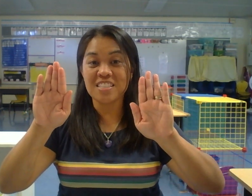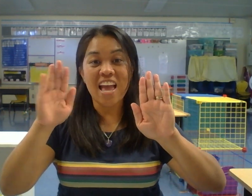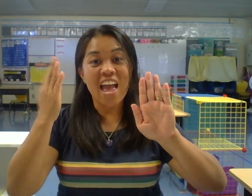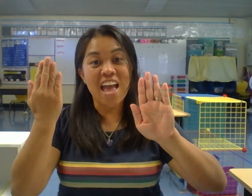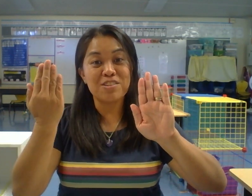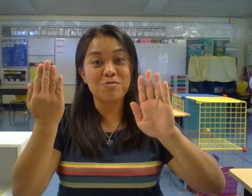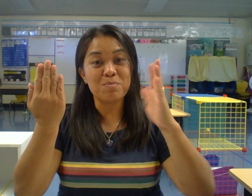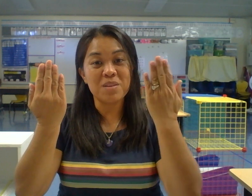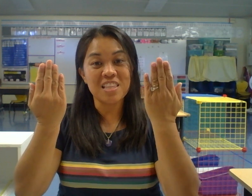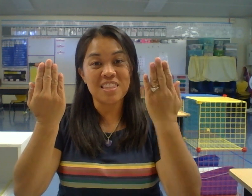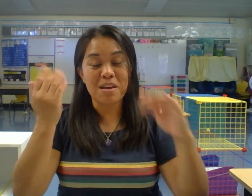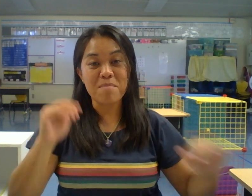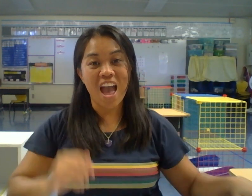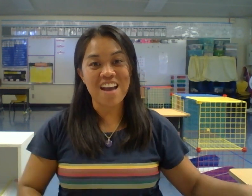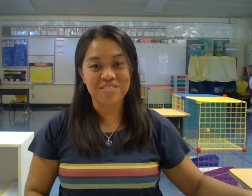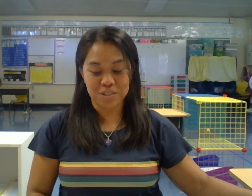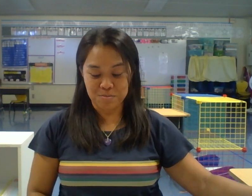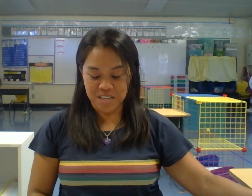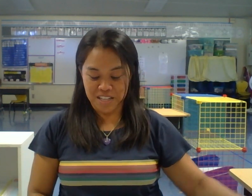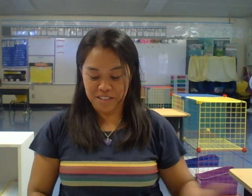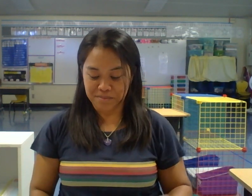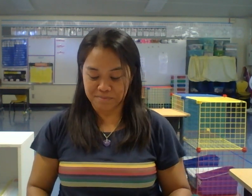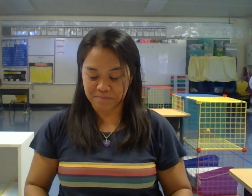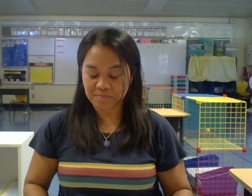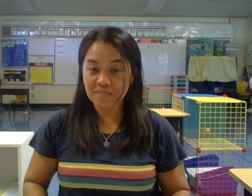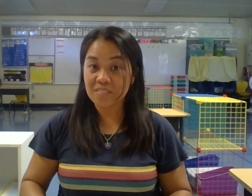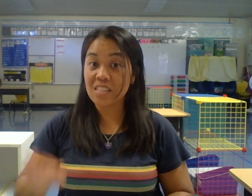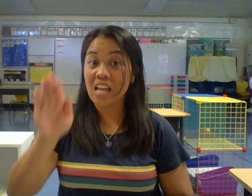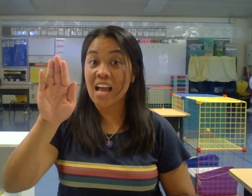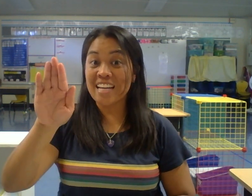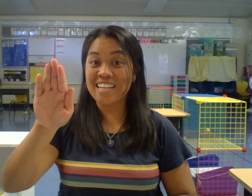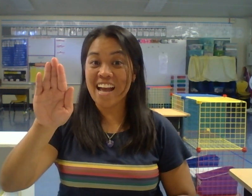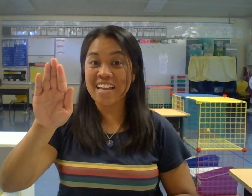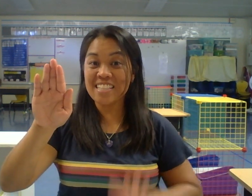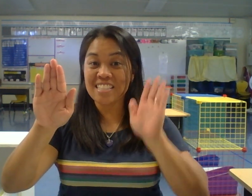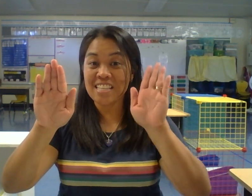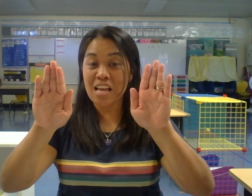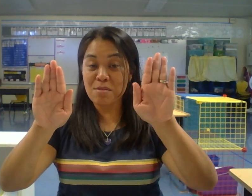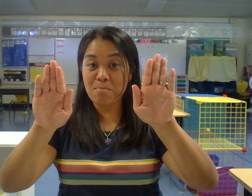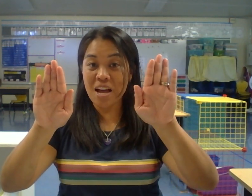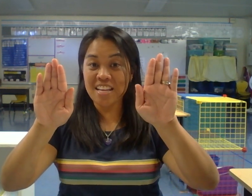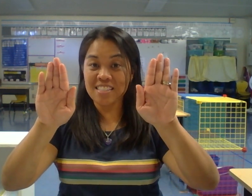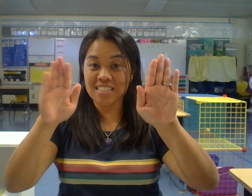and you repeat them after me. Nice Mice.